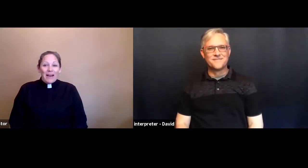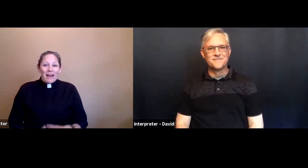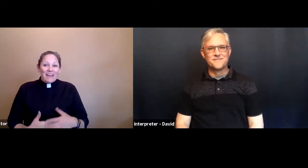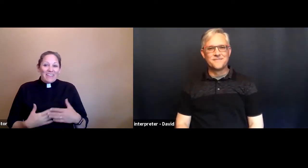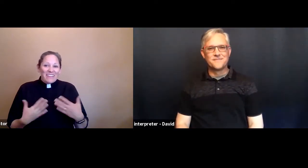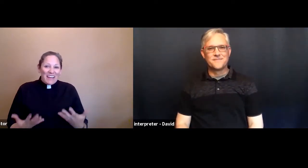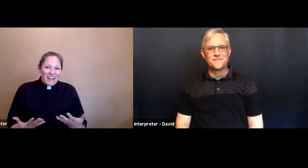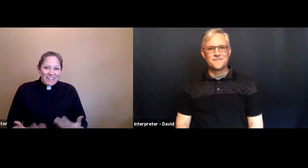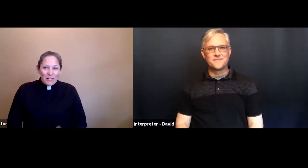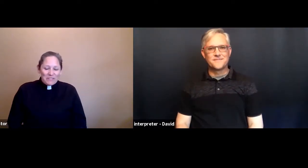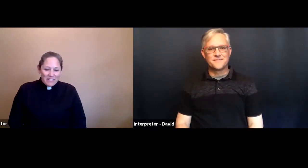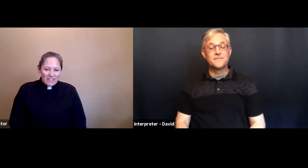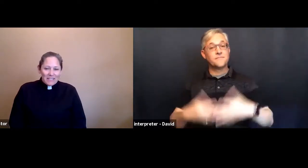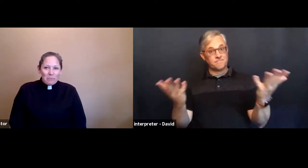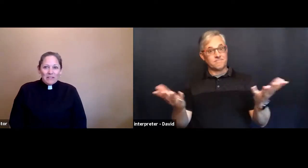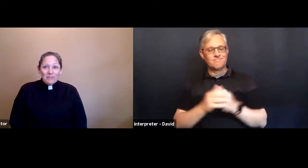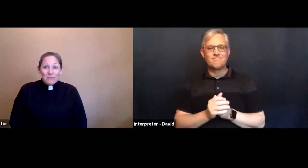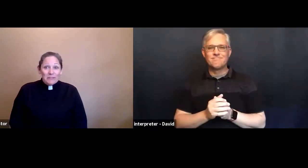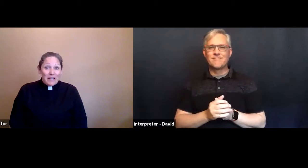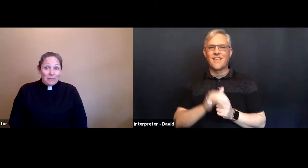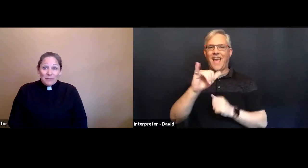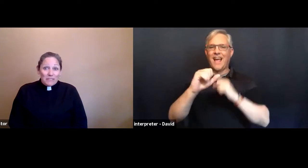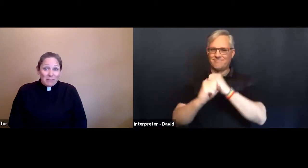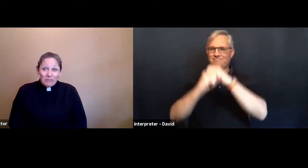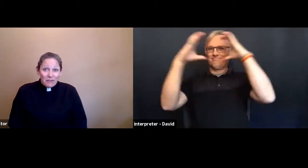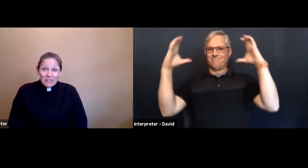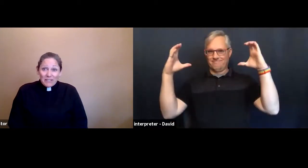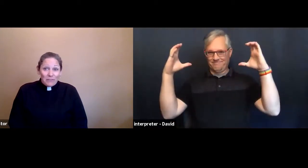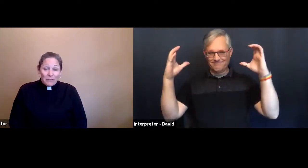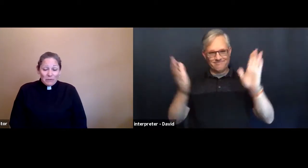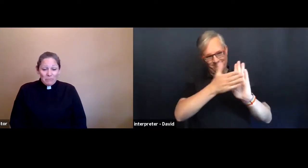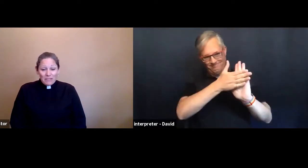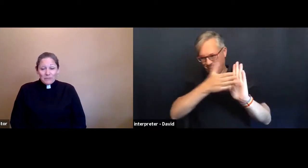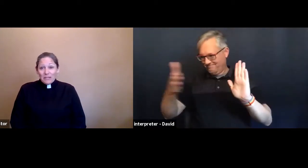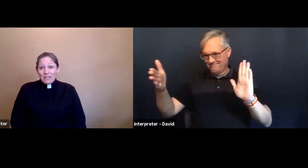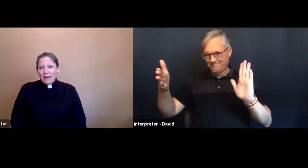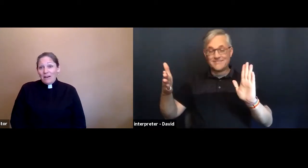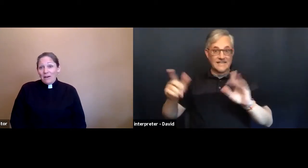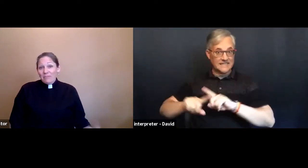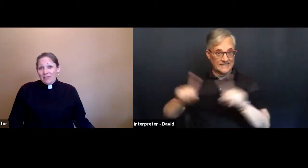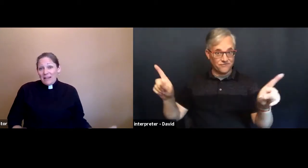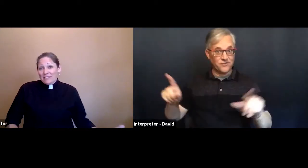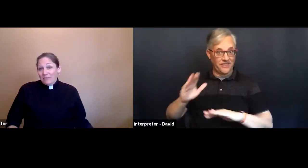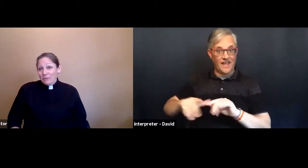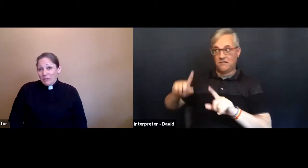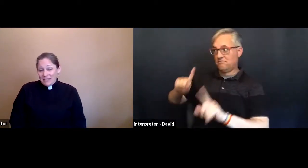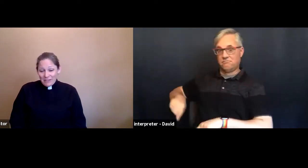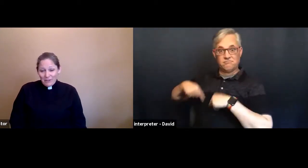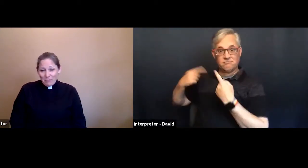So, that kind of helps set us up because we're now doing something very different than we've been doing for the last several weeks here at